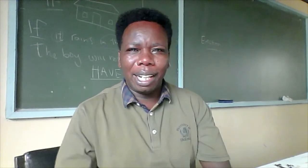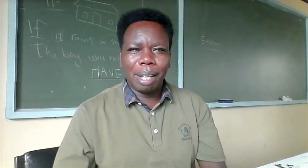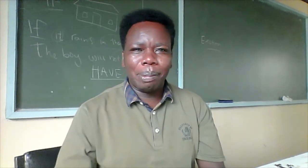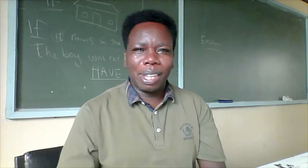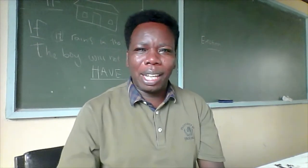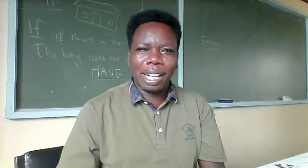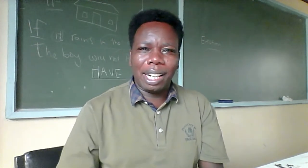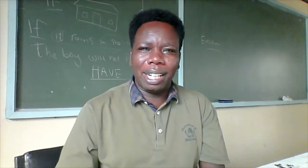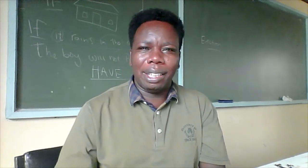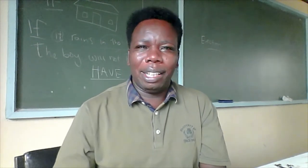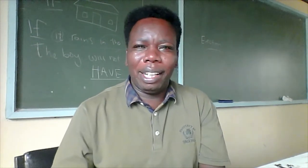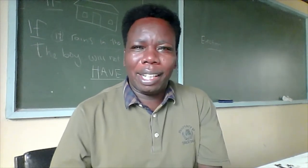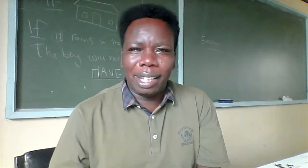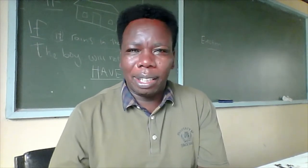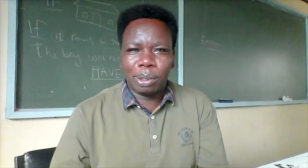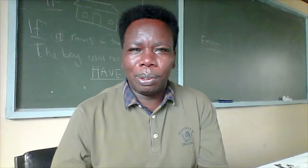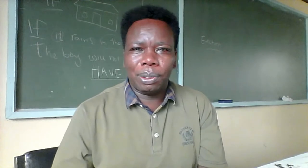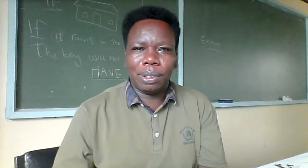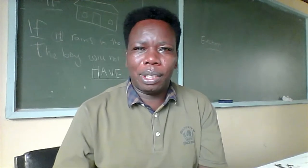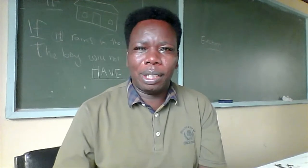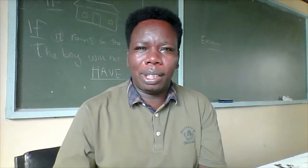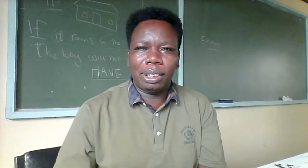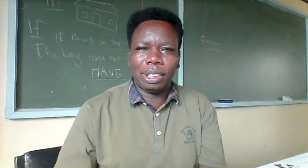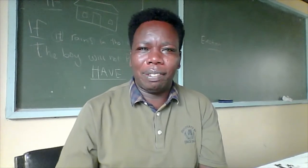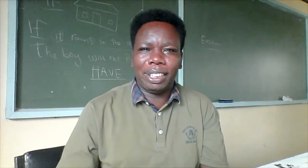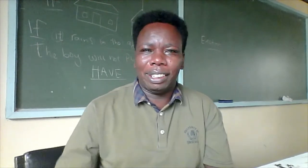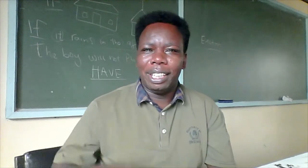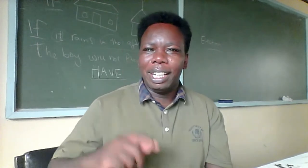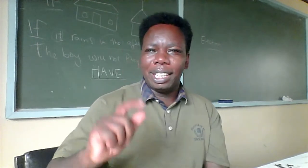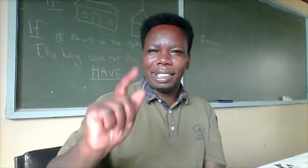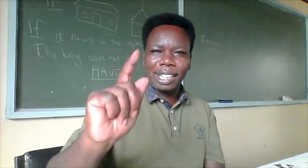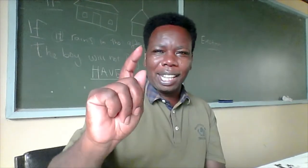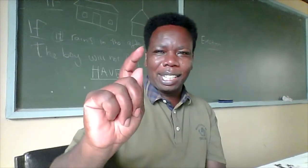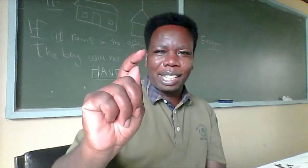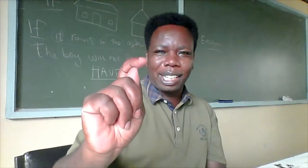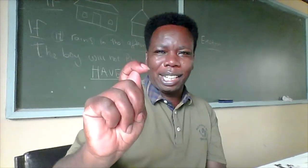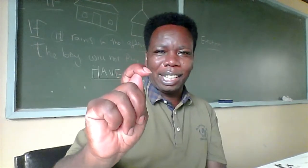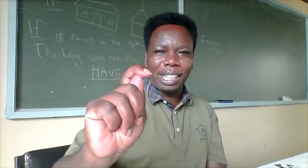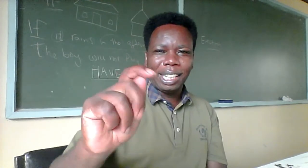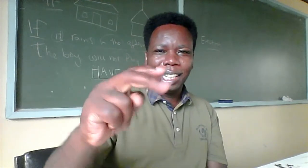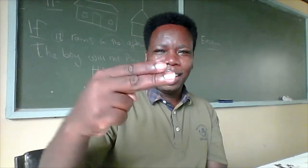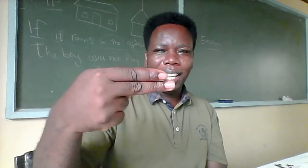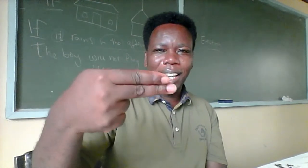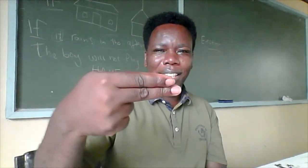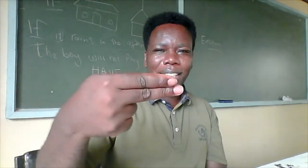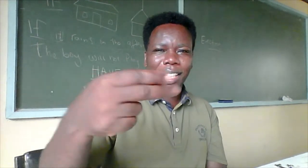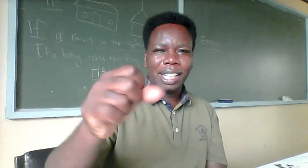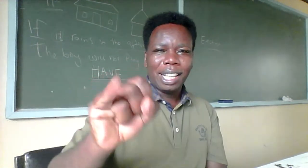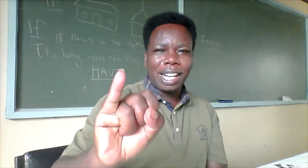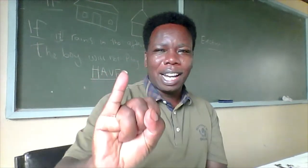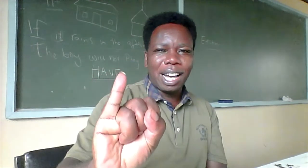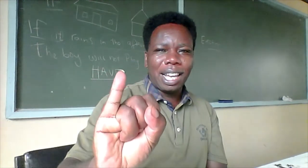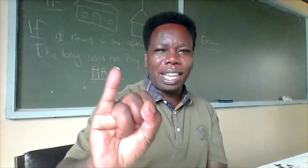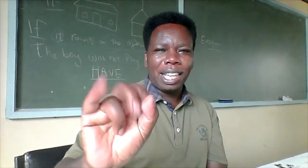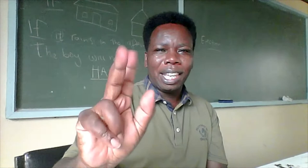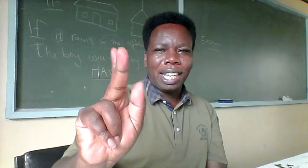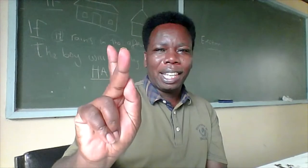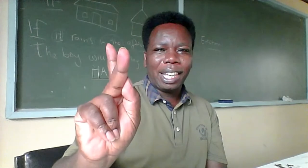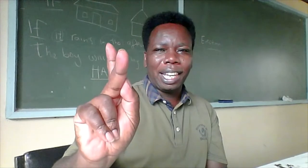name baker baker two three seven three is t h i k